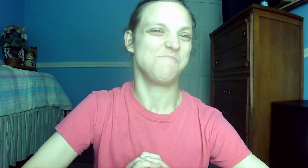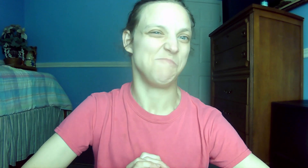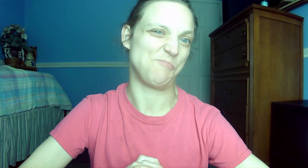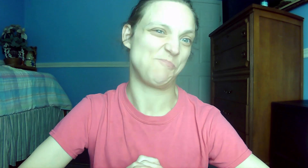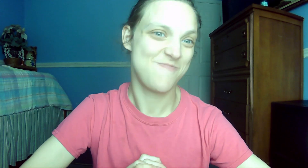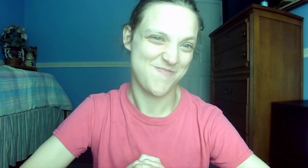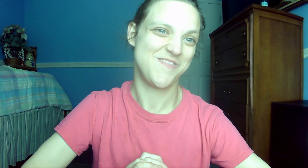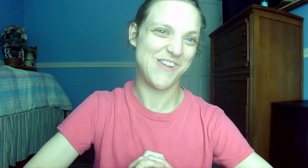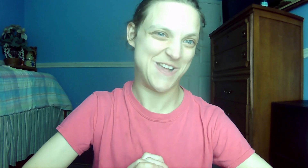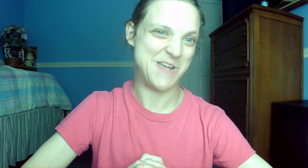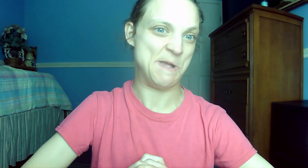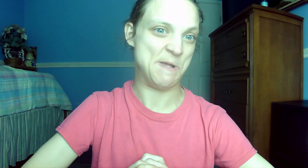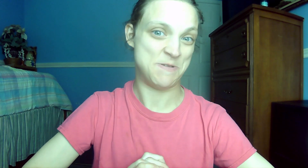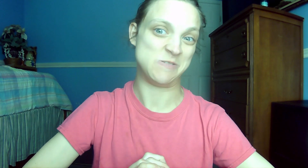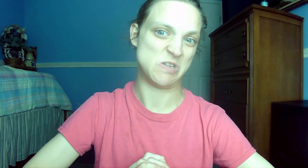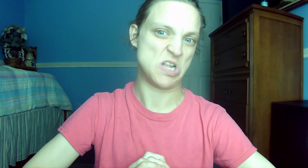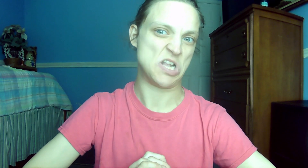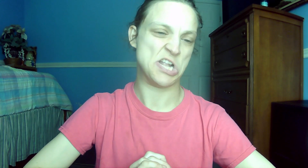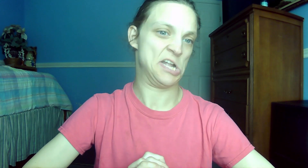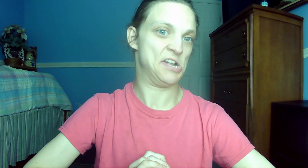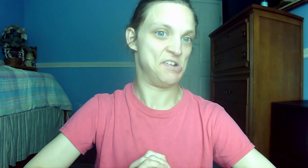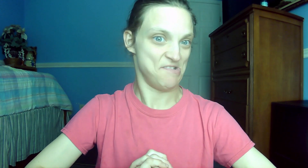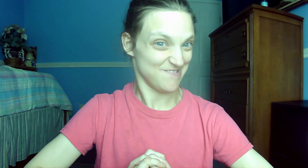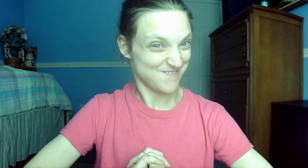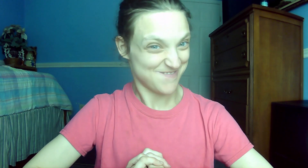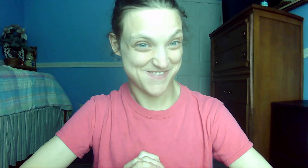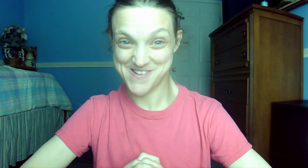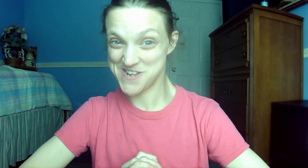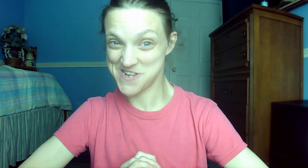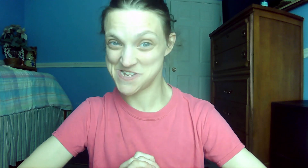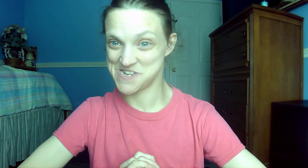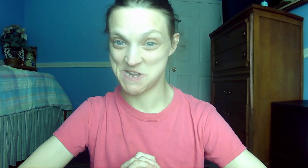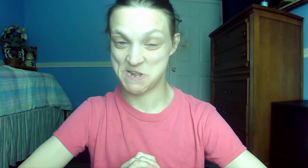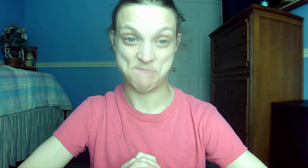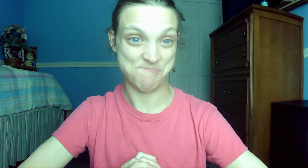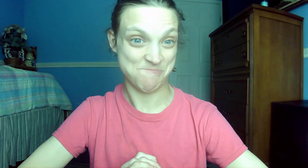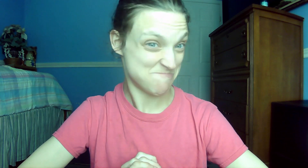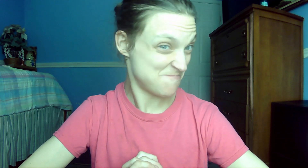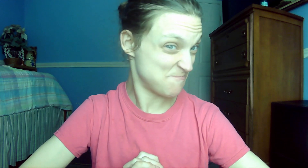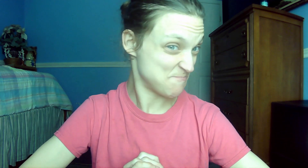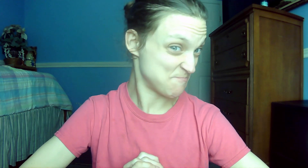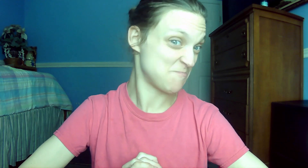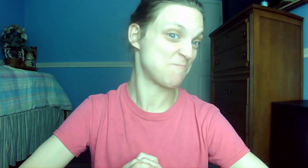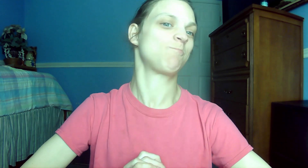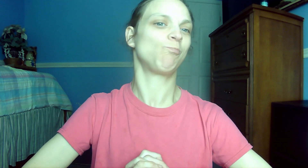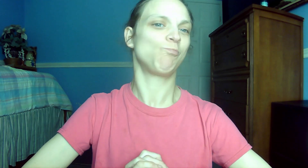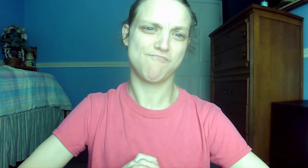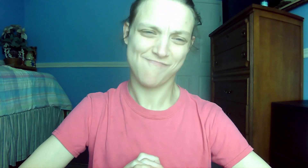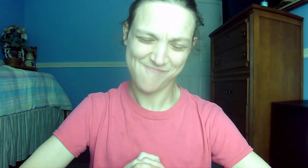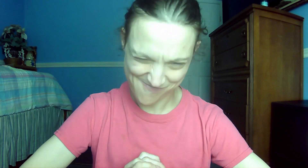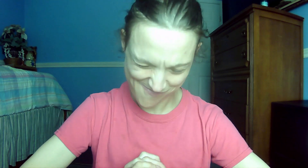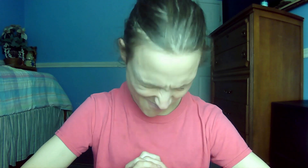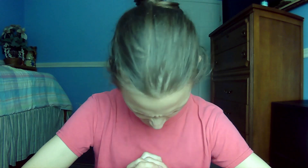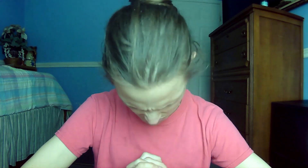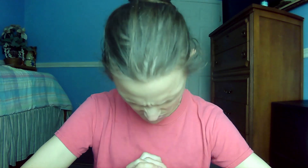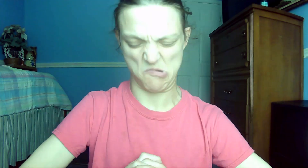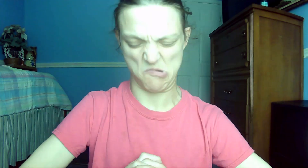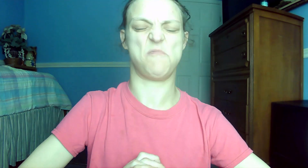6.33 But seek first his kingdom and his righteousness, and all these things will be given to you as well. 54.